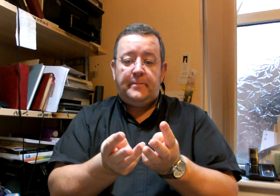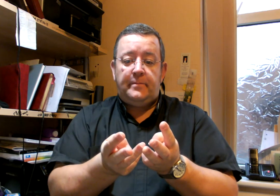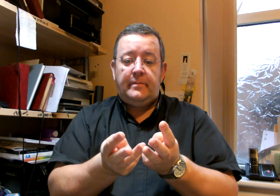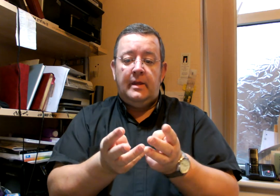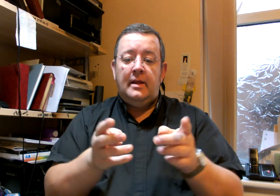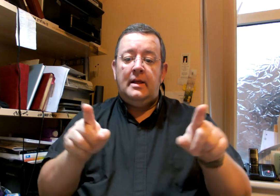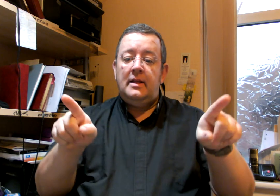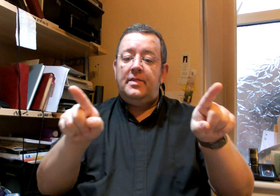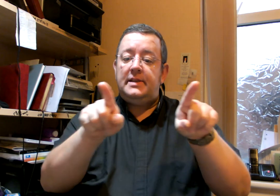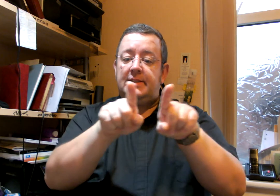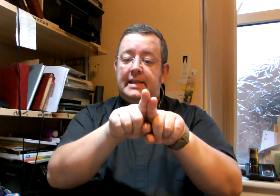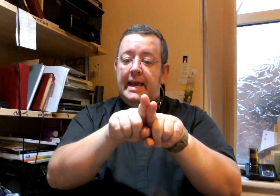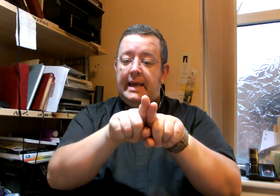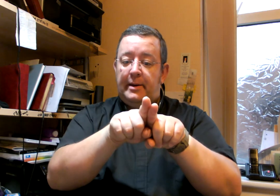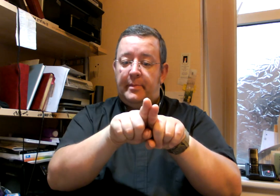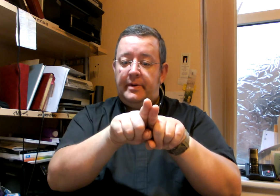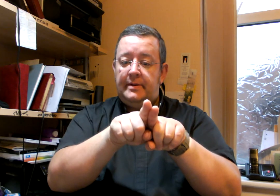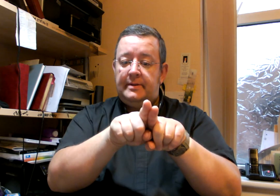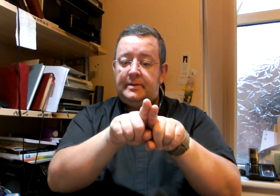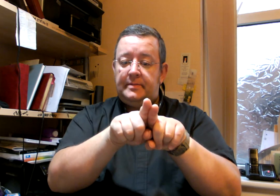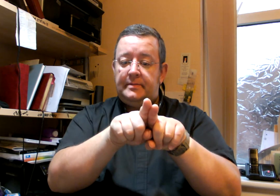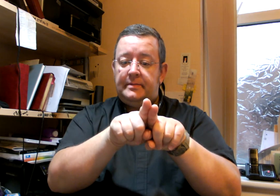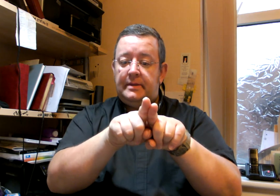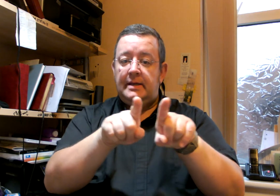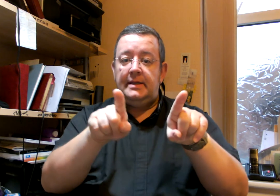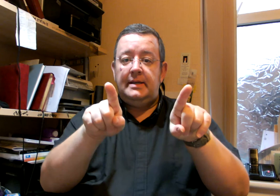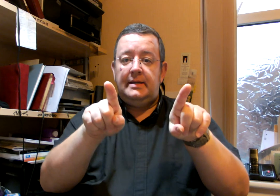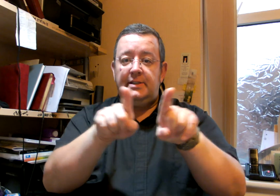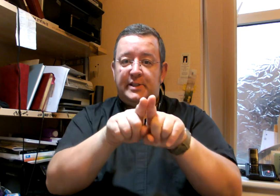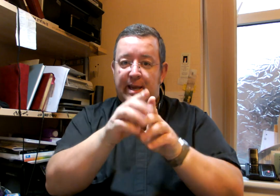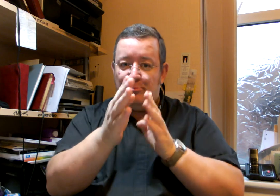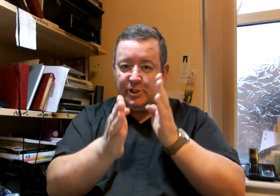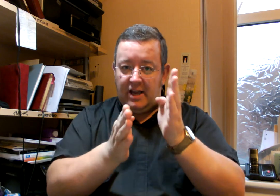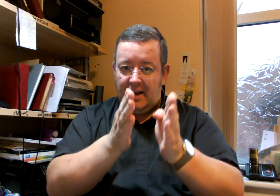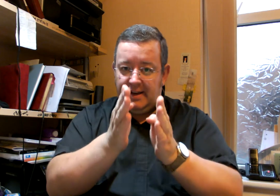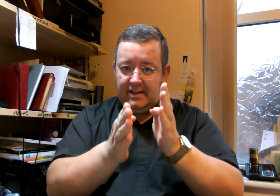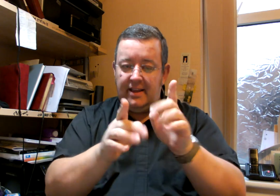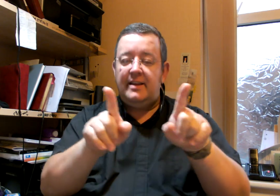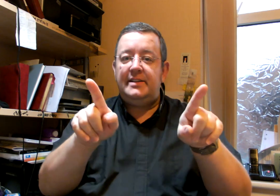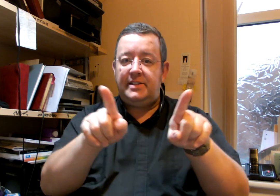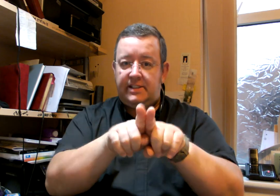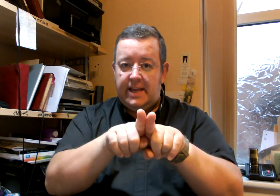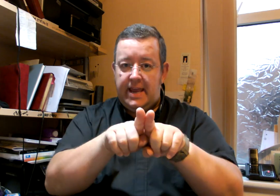The same. Same sign. Same.